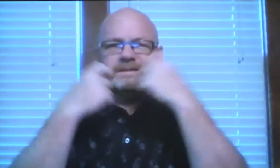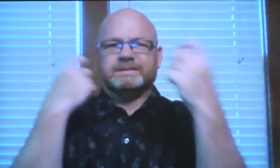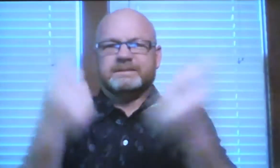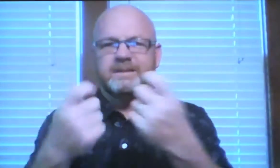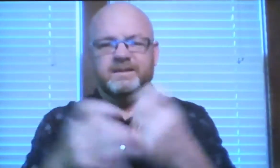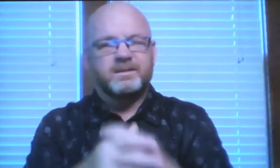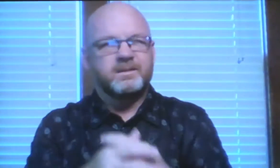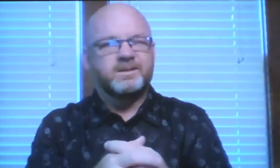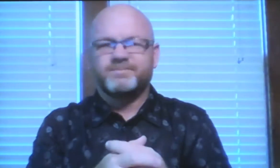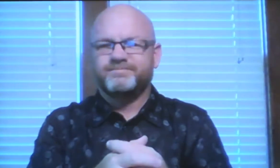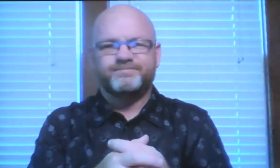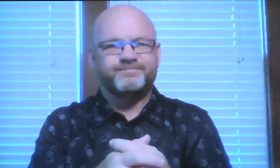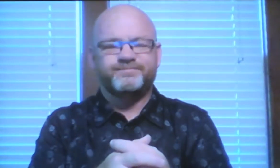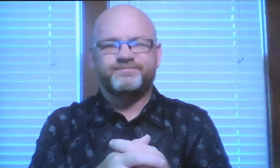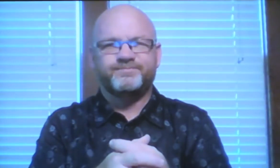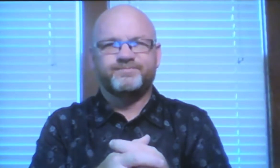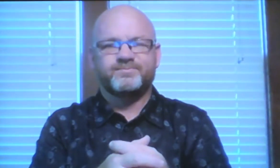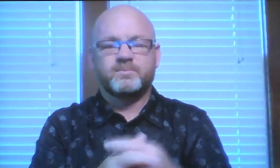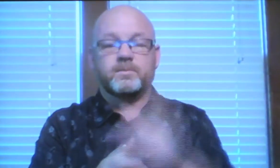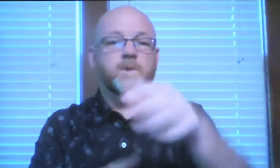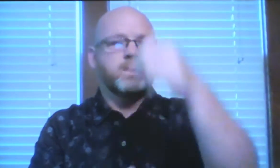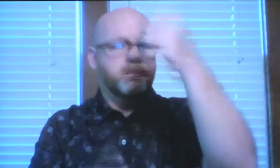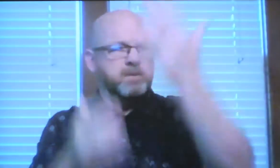we are involved and then we're there in sin.